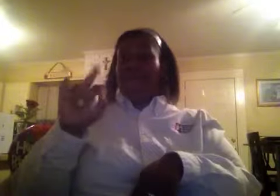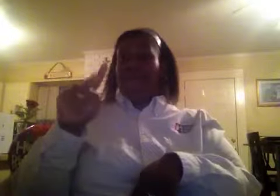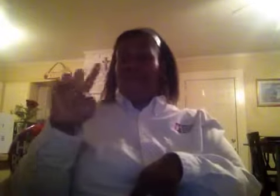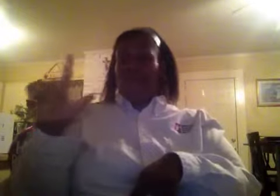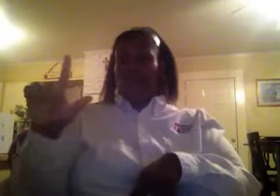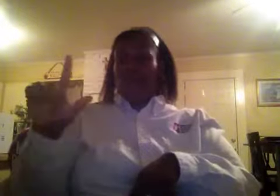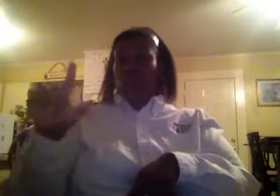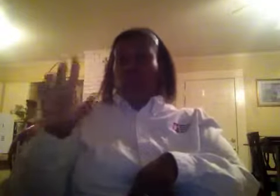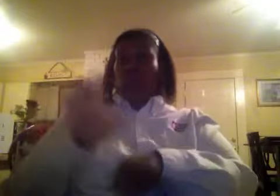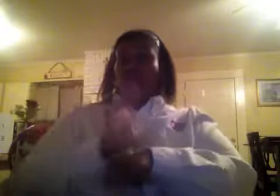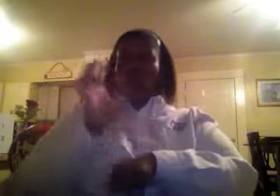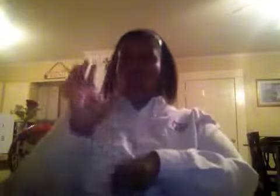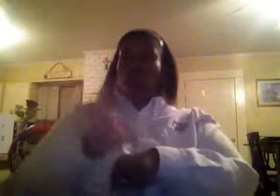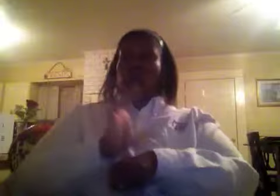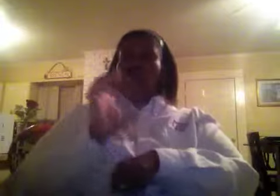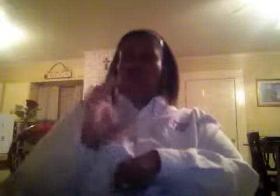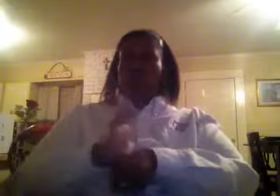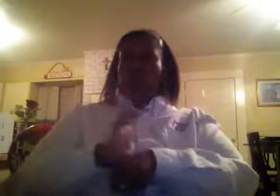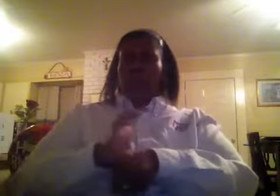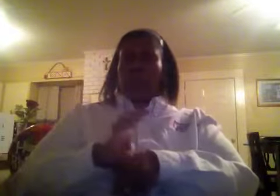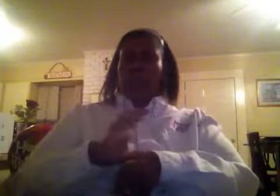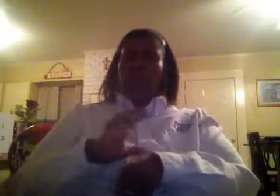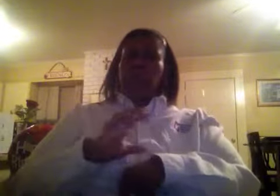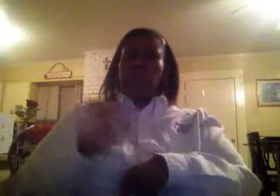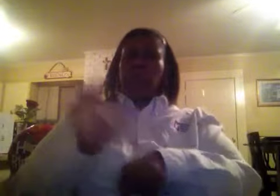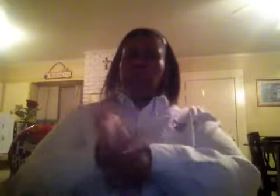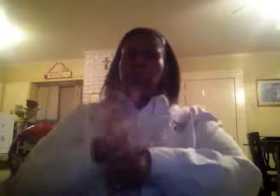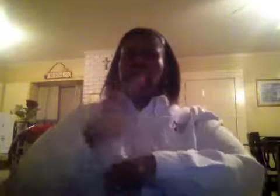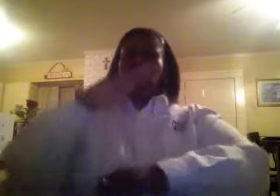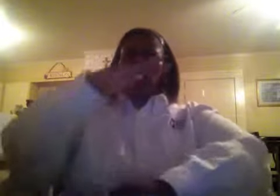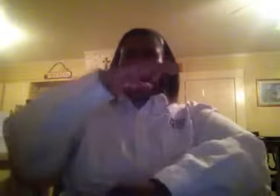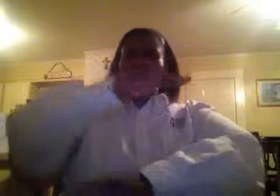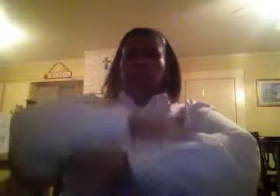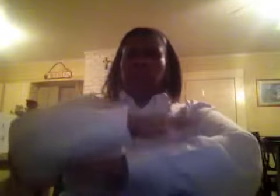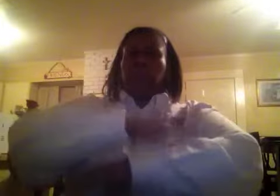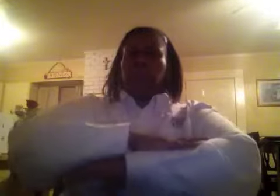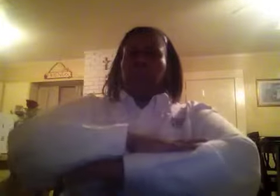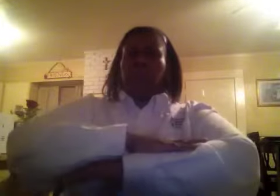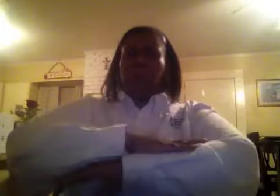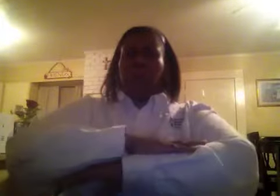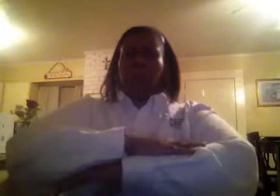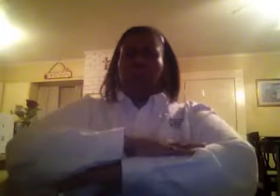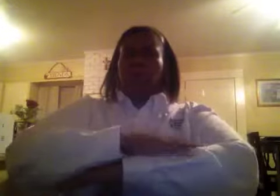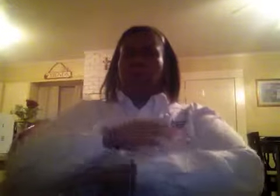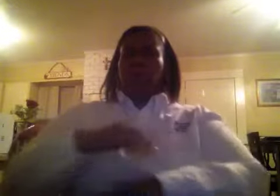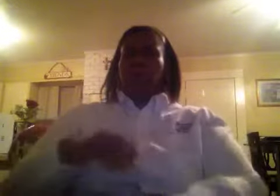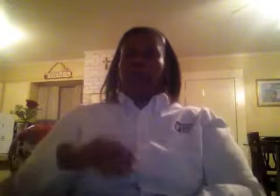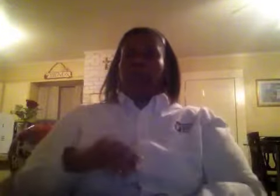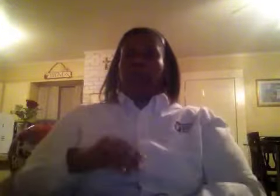projected onto the table from a controller hidden in a flower pot.